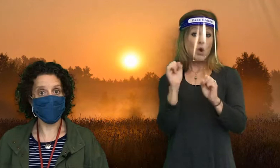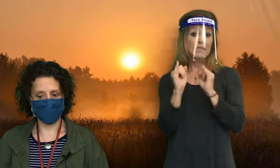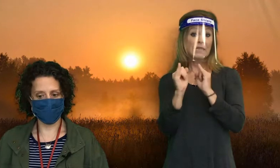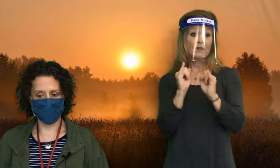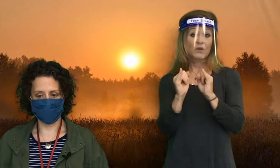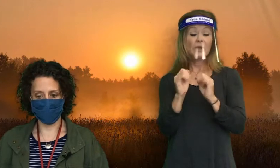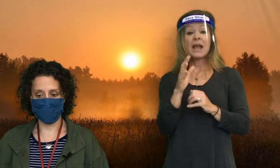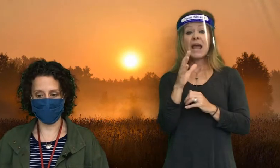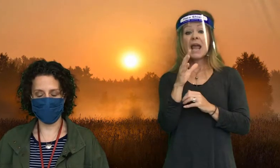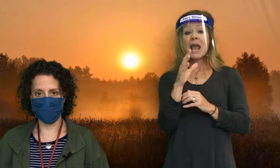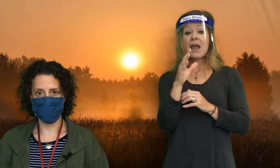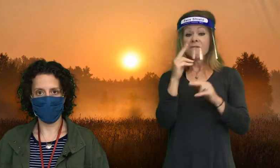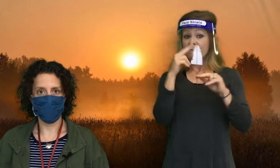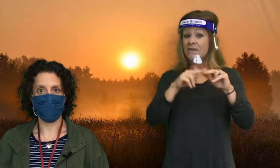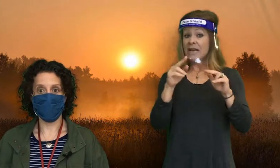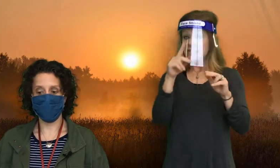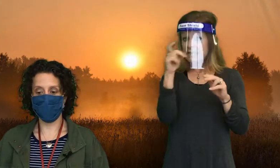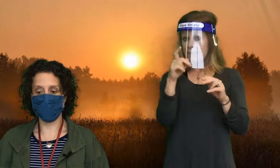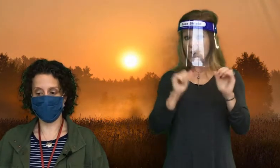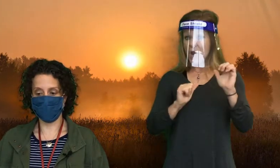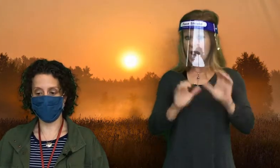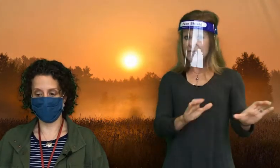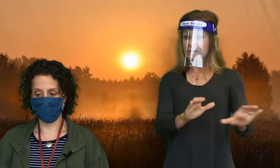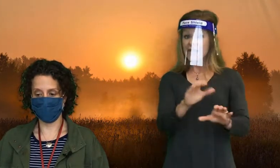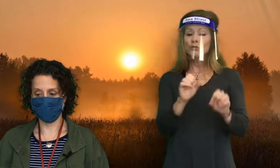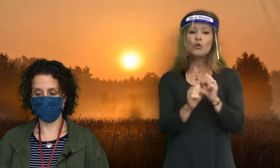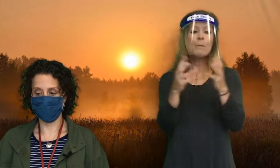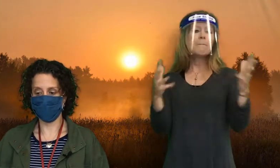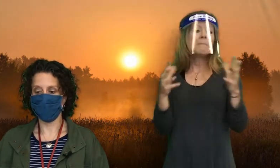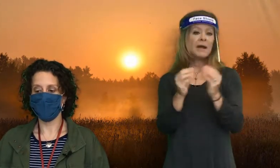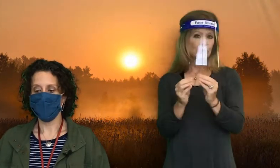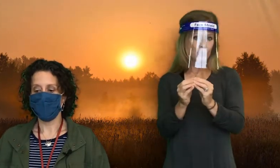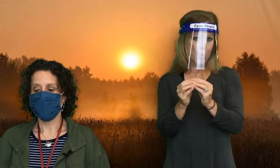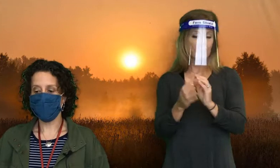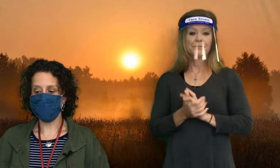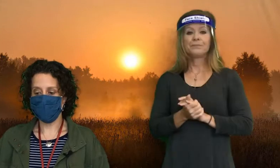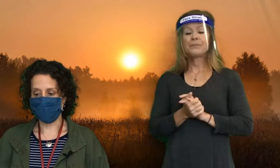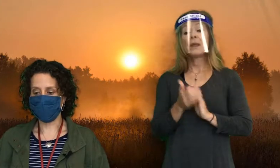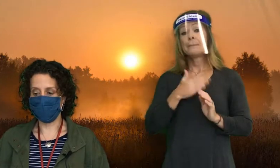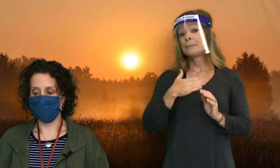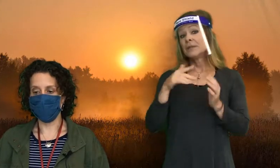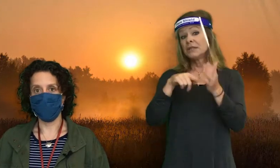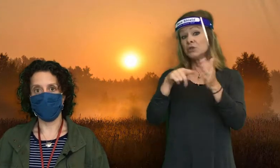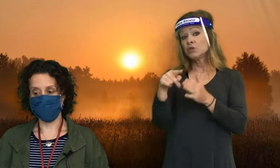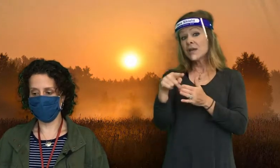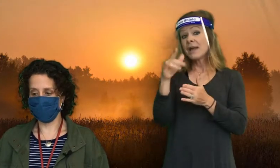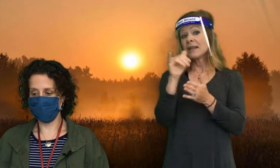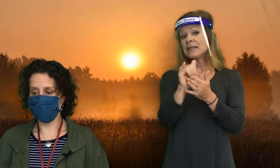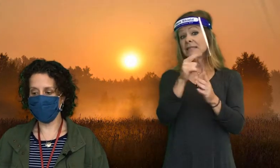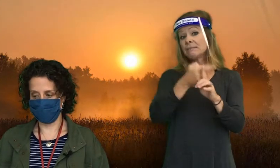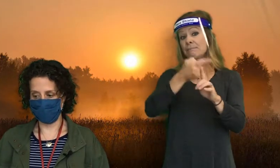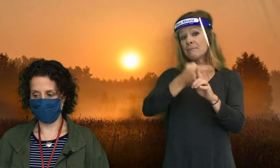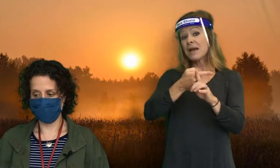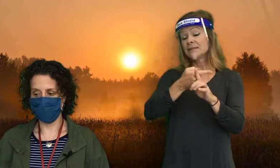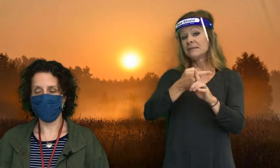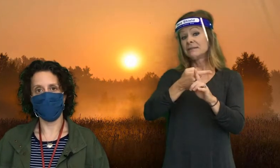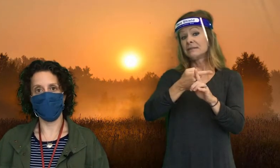fun summer activities, and so much more. Please check out this month's